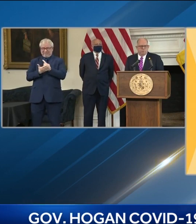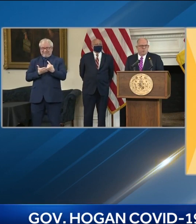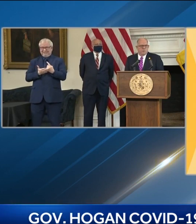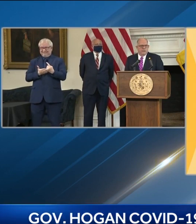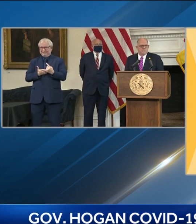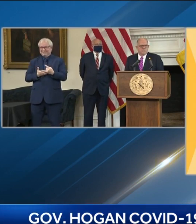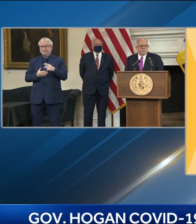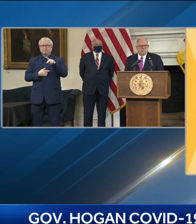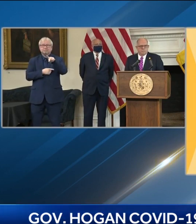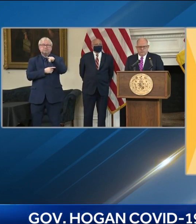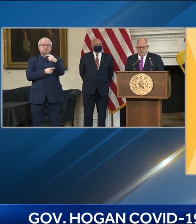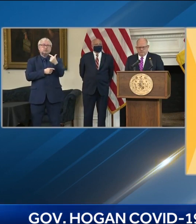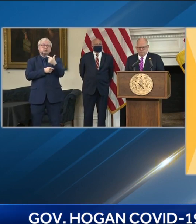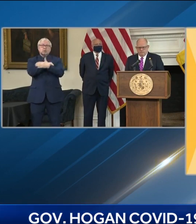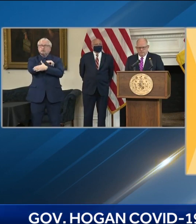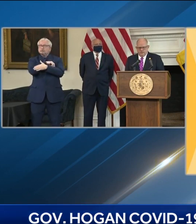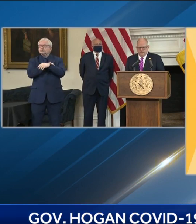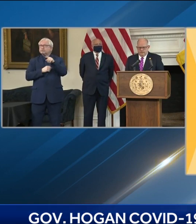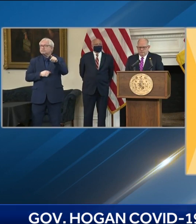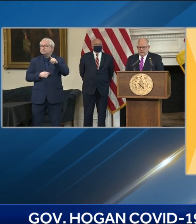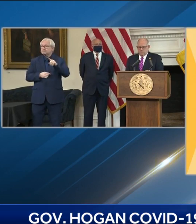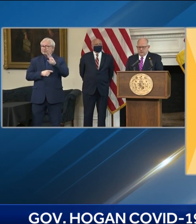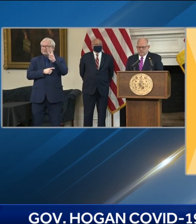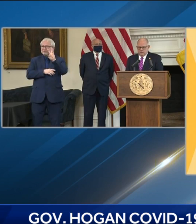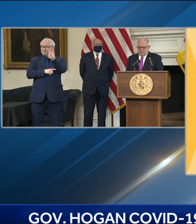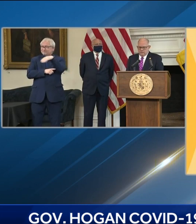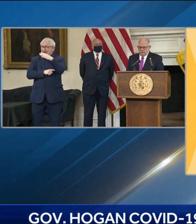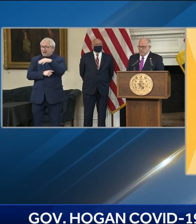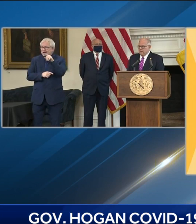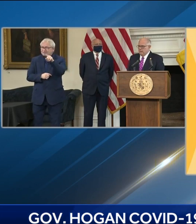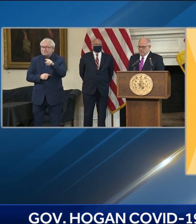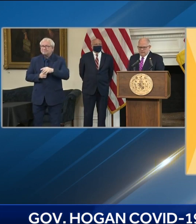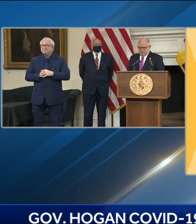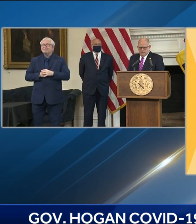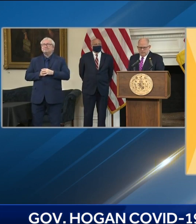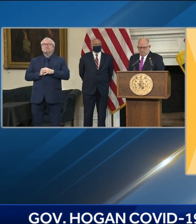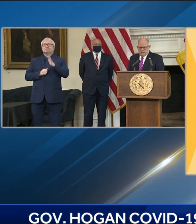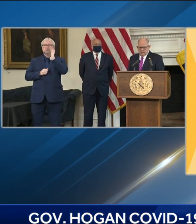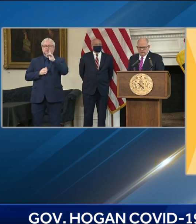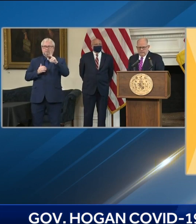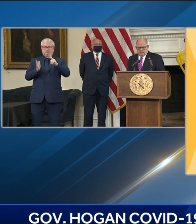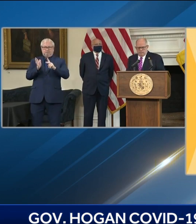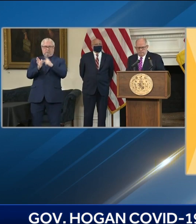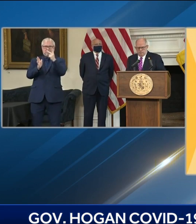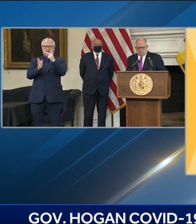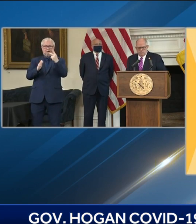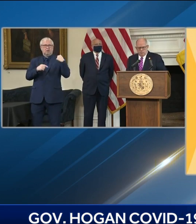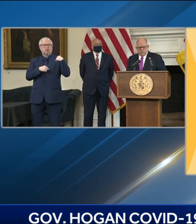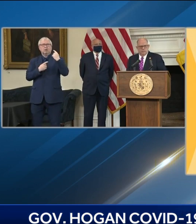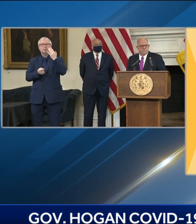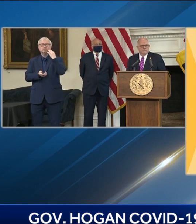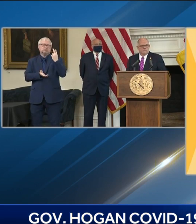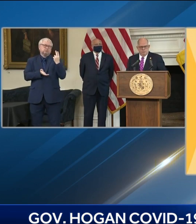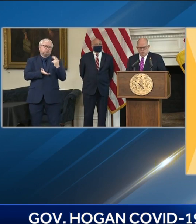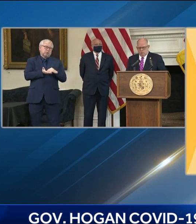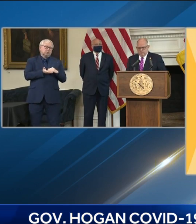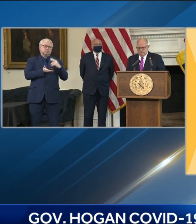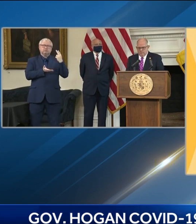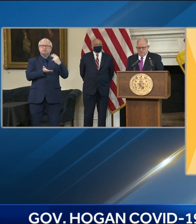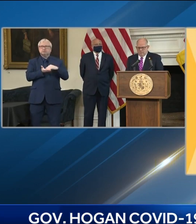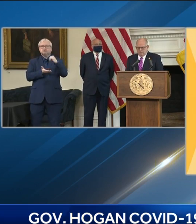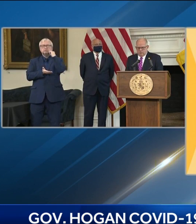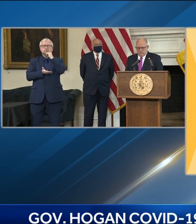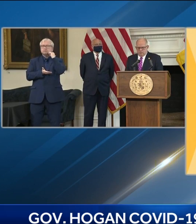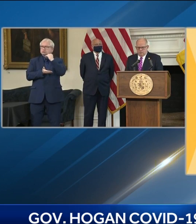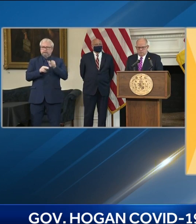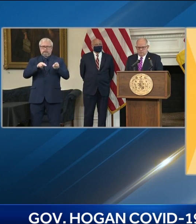to more than 4,000 shots per day. The mass vaccination site at M&T Bank Stadium in Baltimore City will